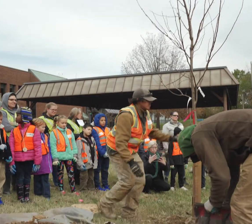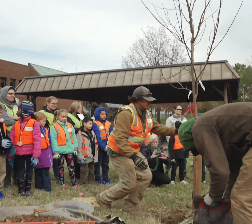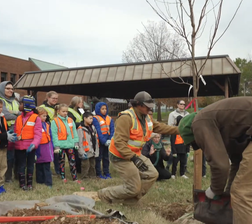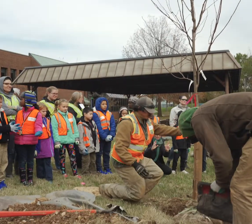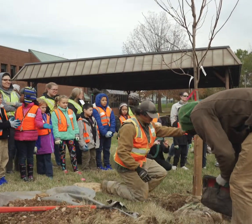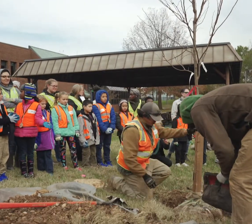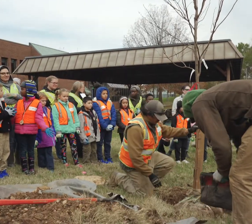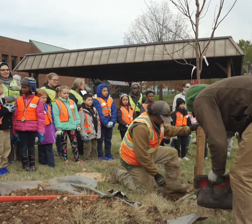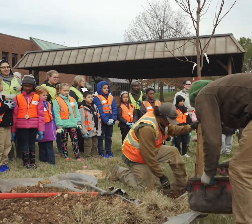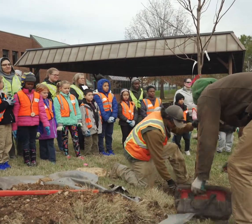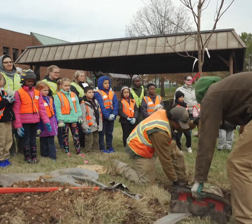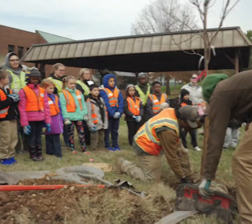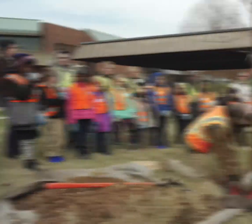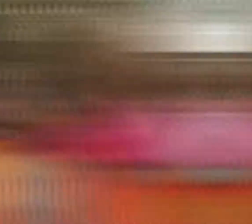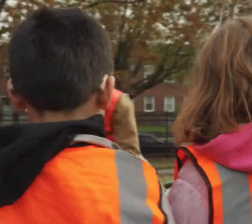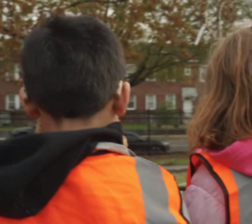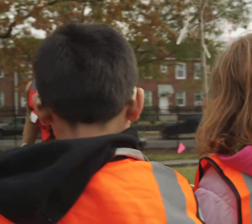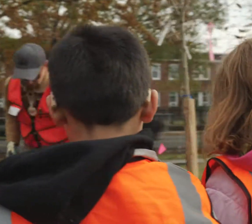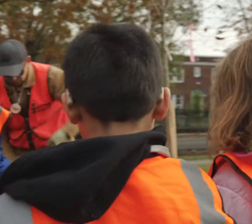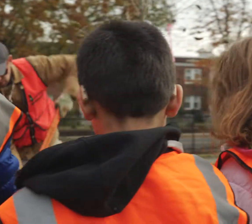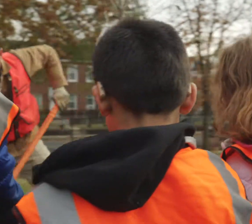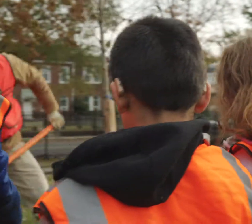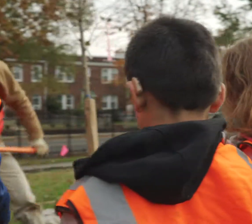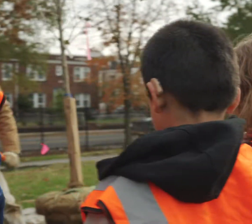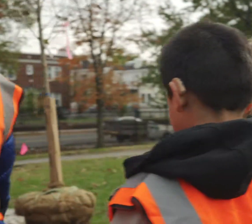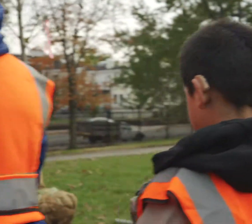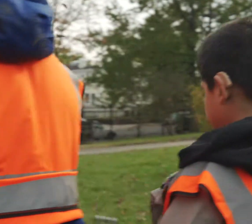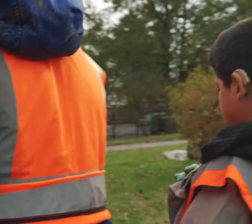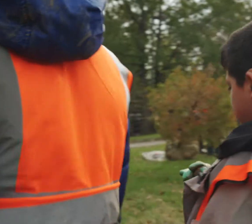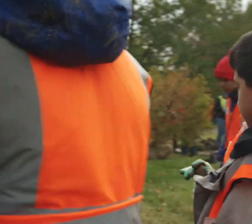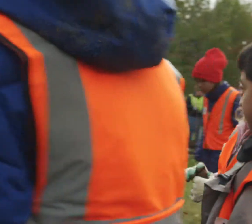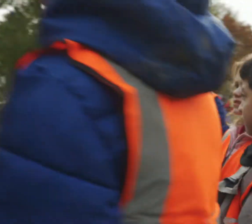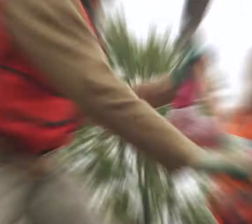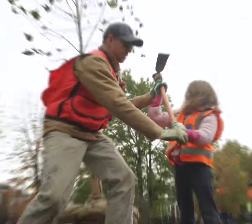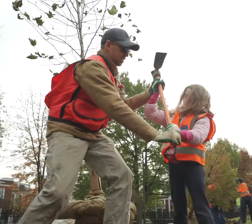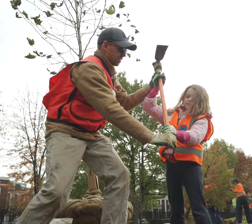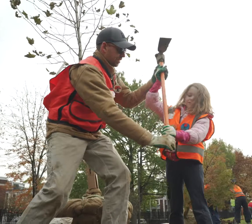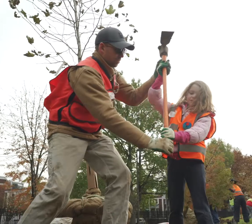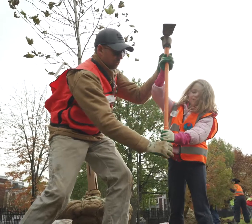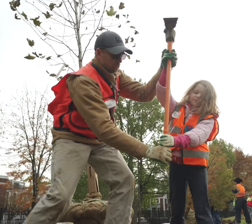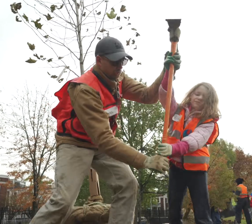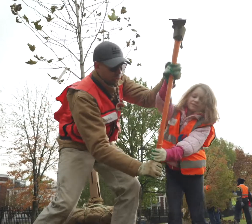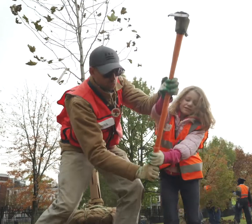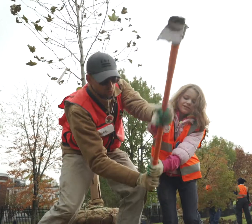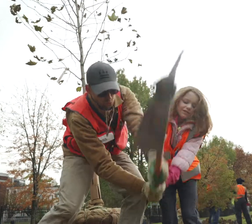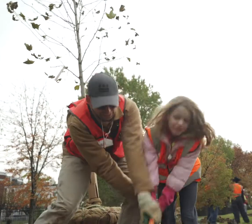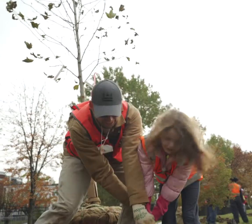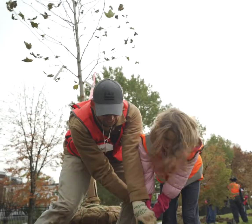Today we planted 10 trees. We have them close to where our children play every day. There's a really nice path back